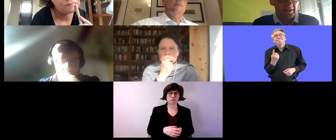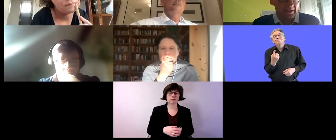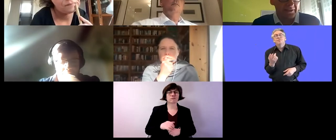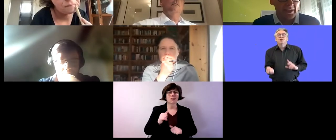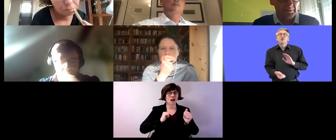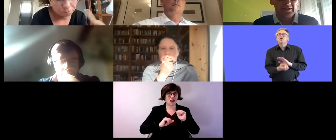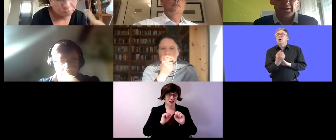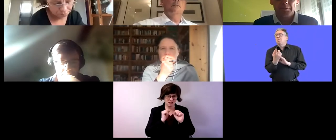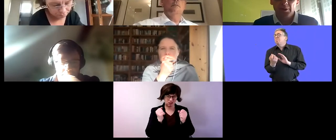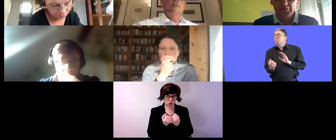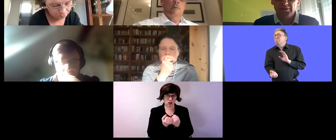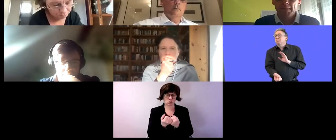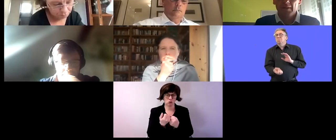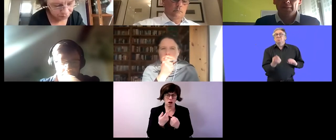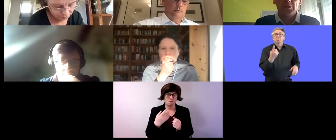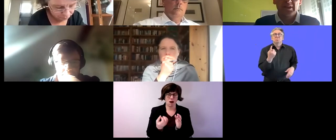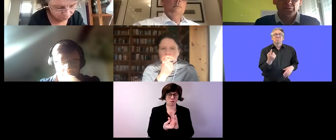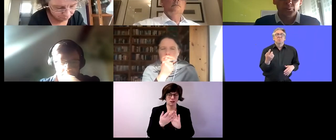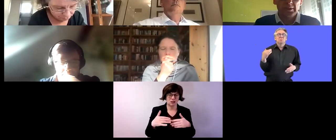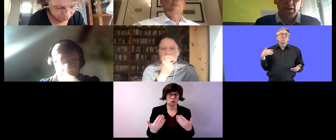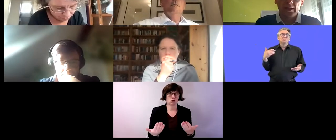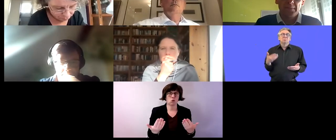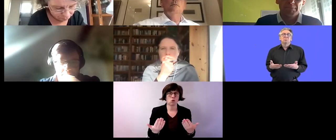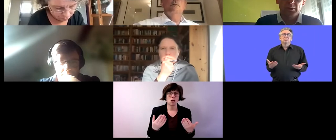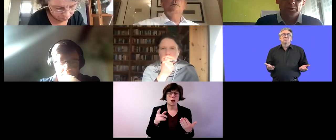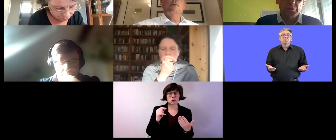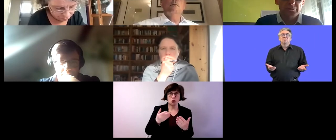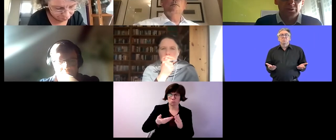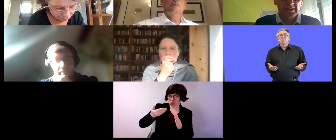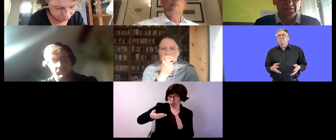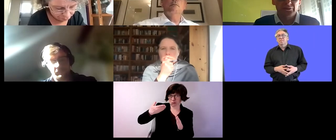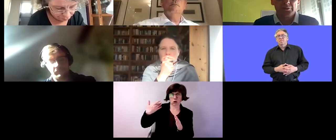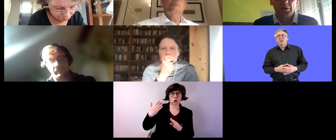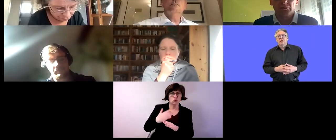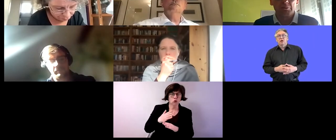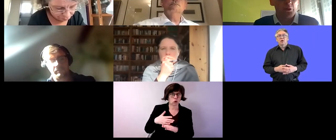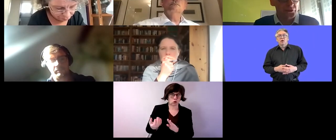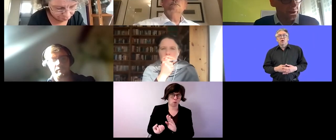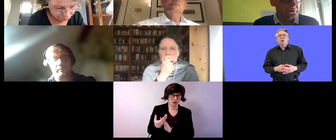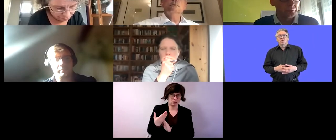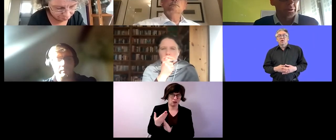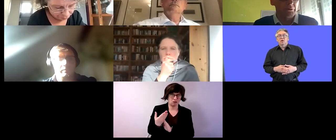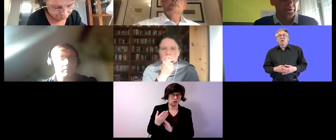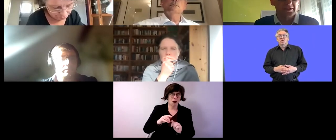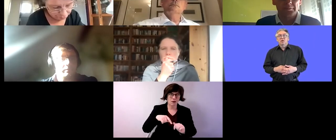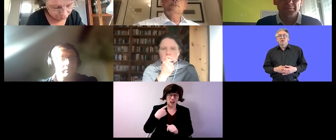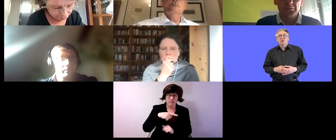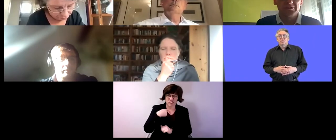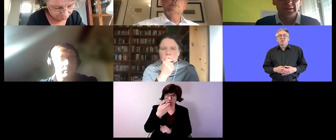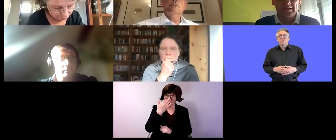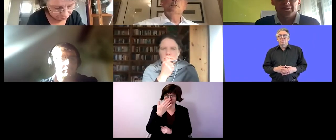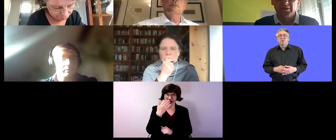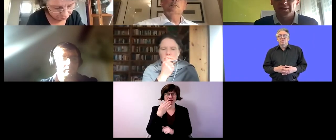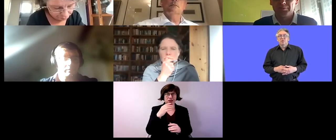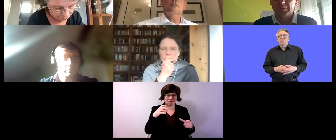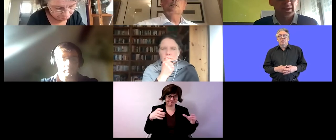has happened in in the past but then we try to organize some some mergers to avoid that people with